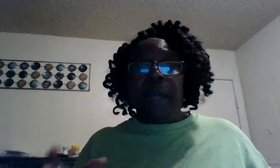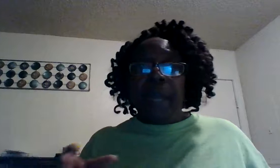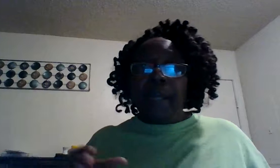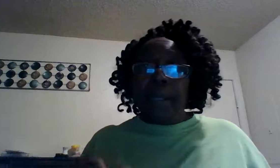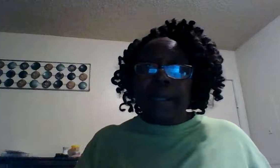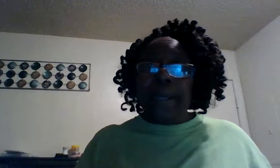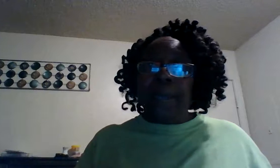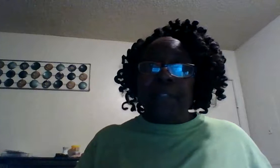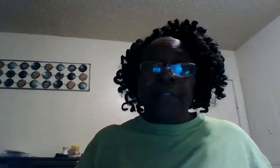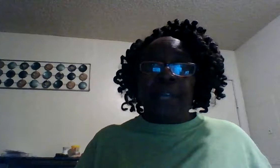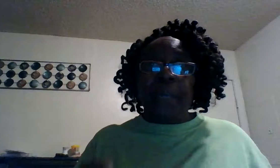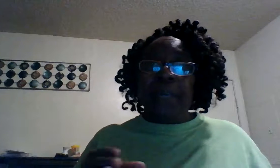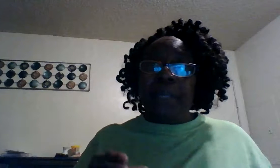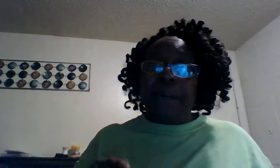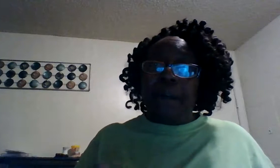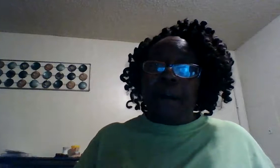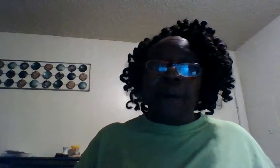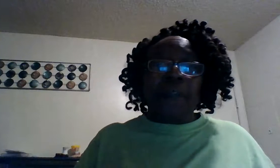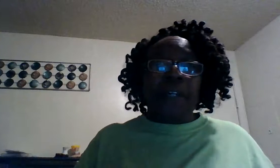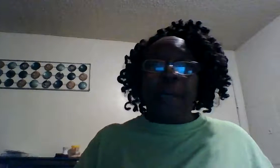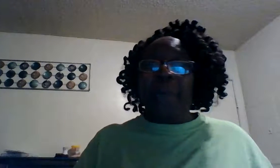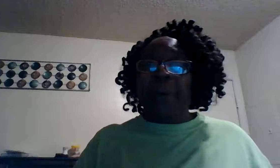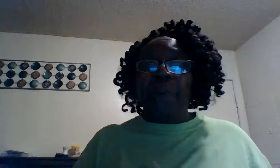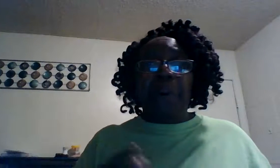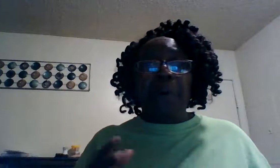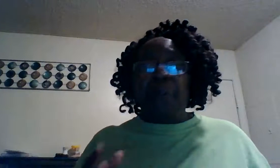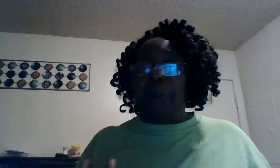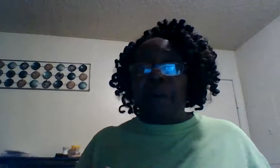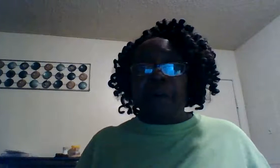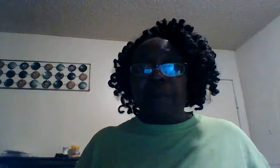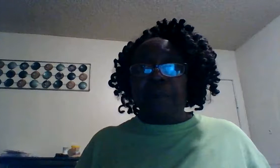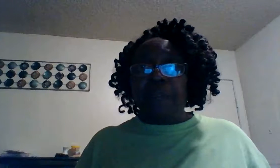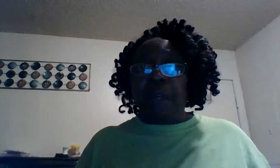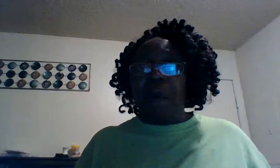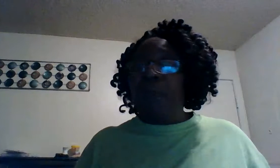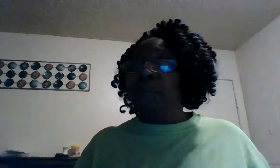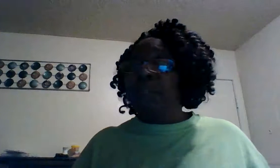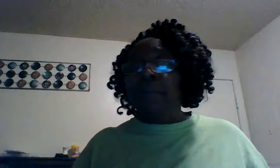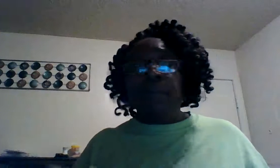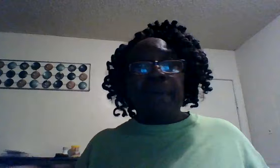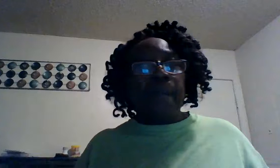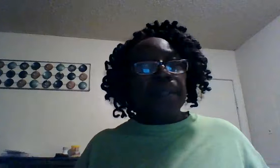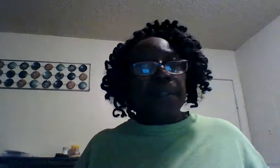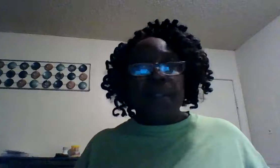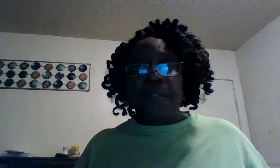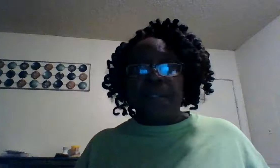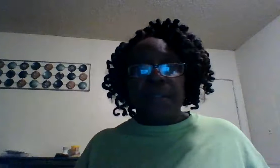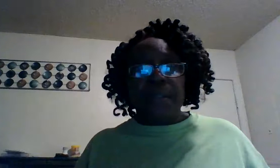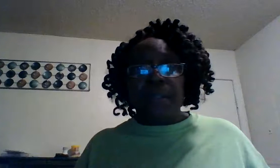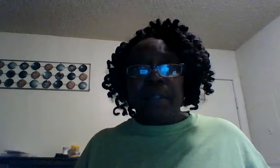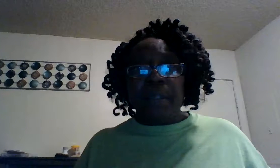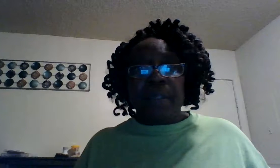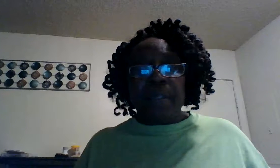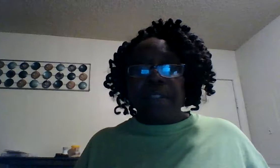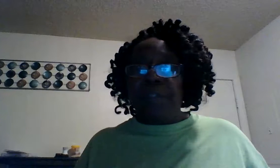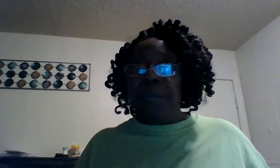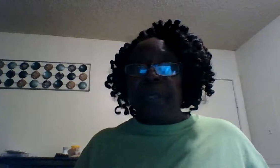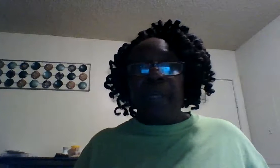can't live that you can't be an overcomer of on your own only through christ jesus that you can